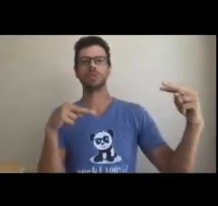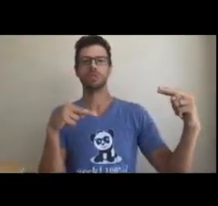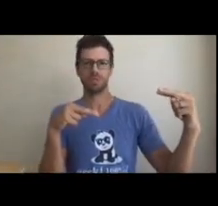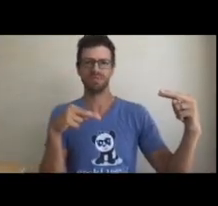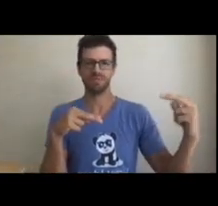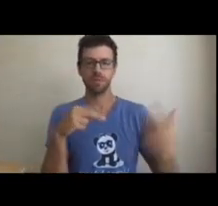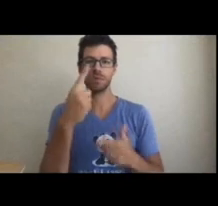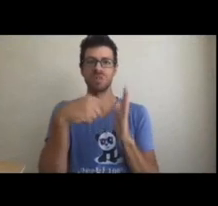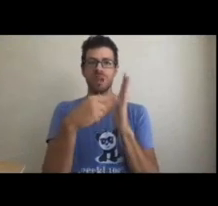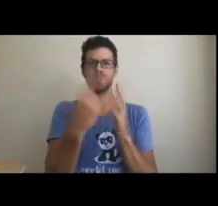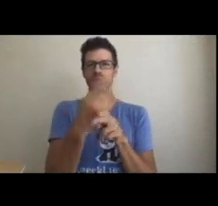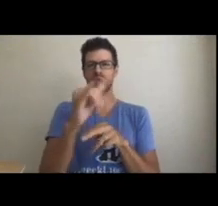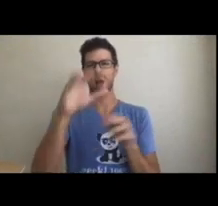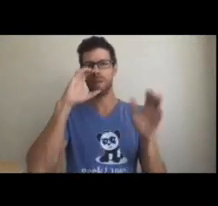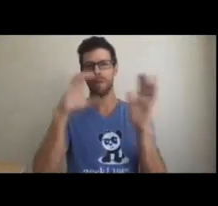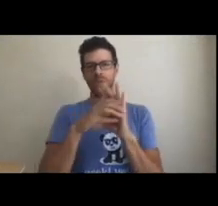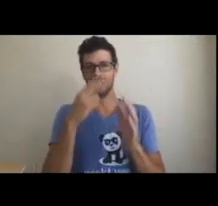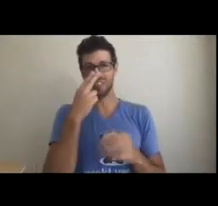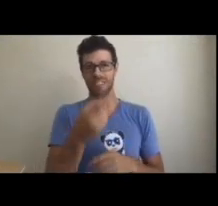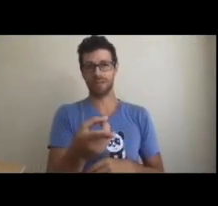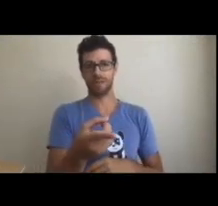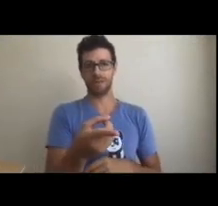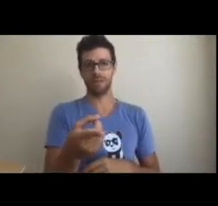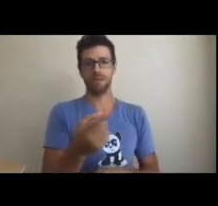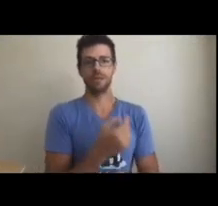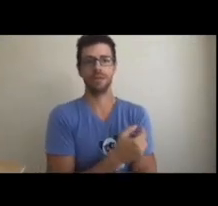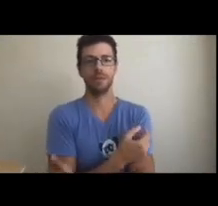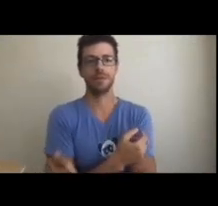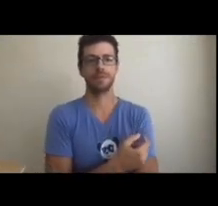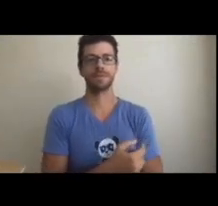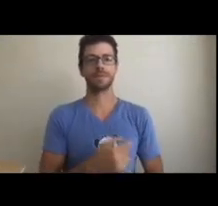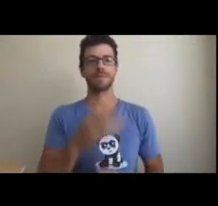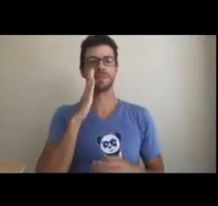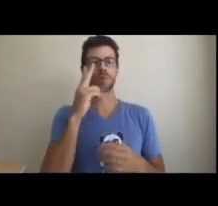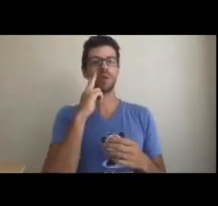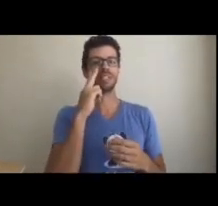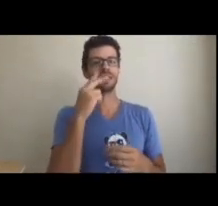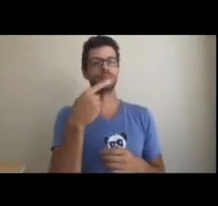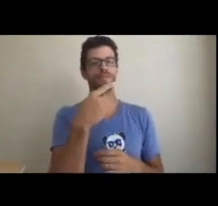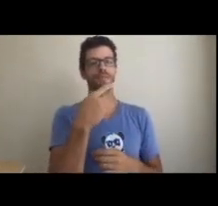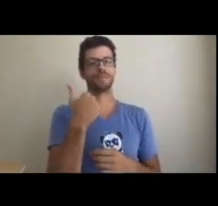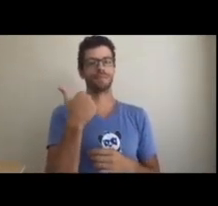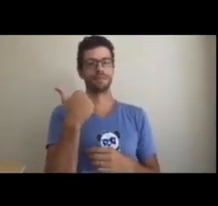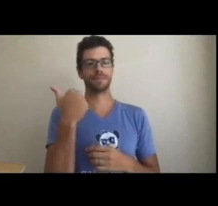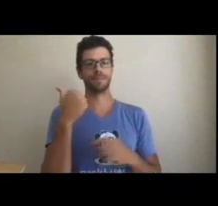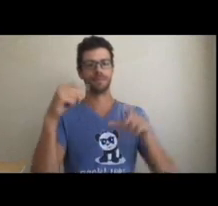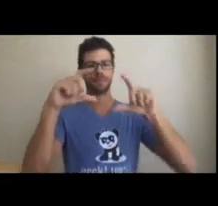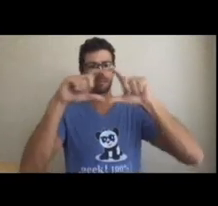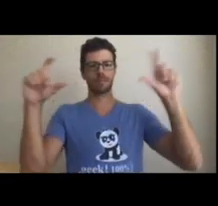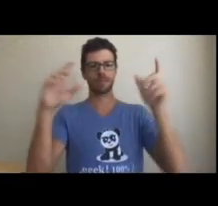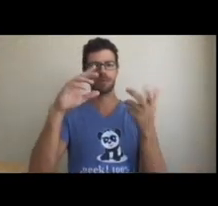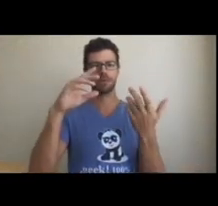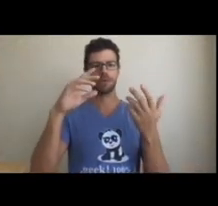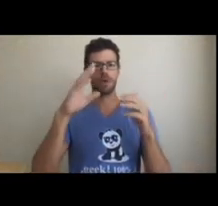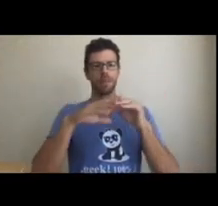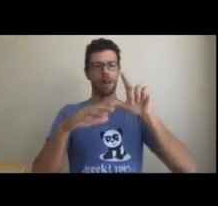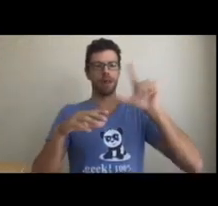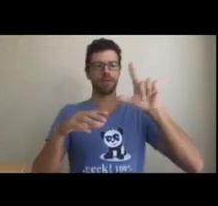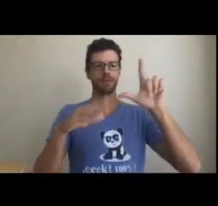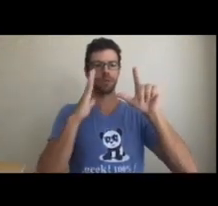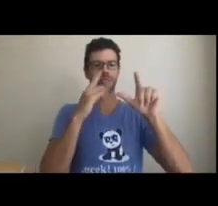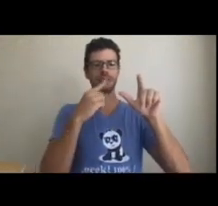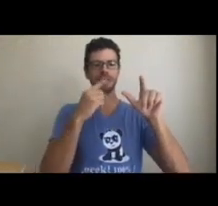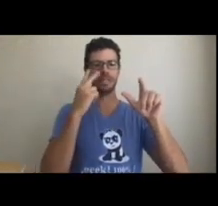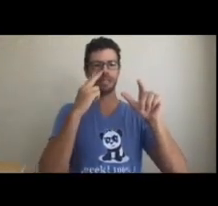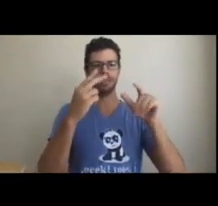are still building their idea or vision. Here's an example to help clarify MVP. If